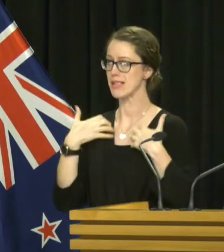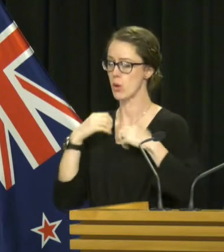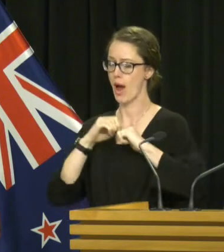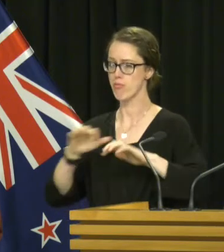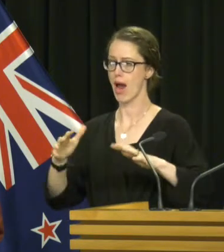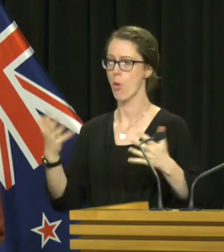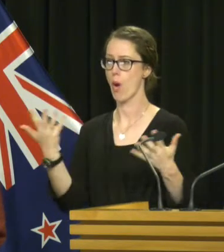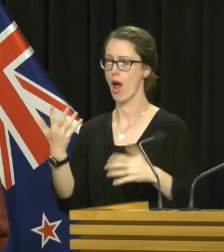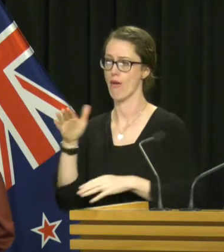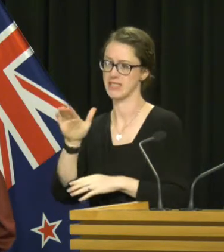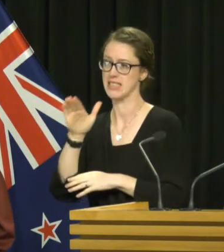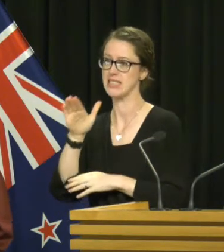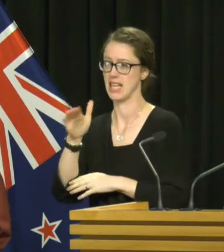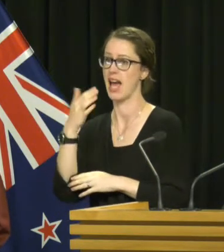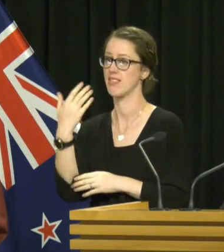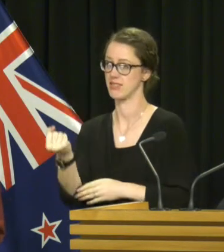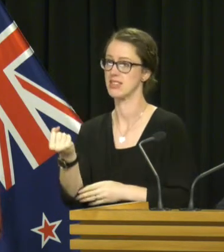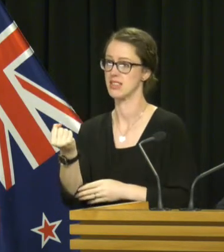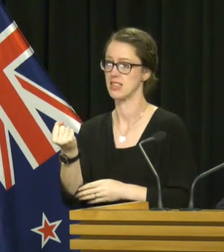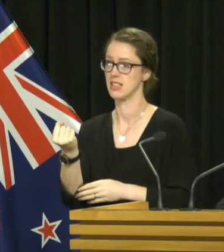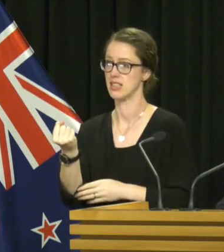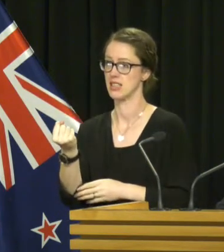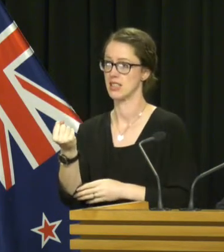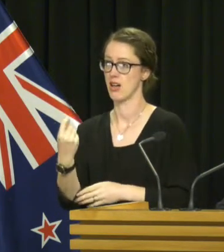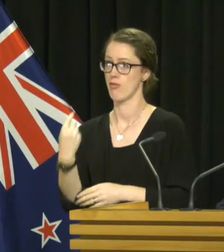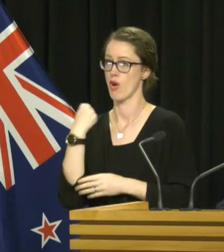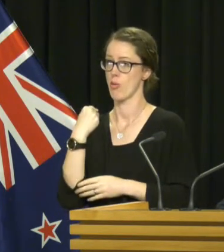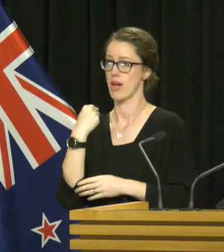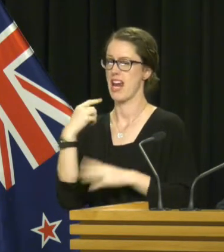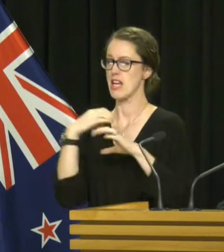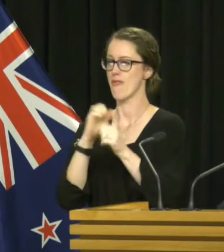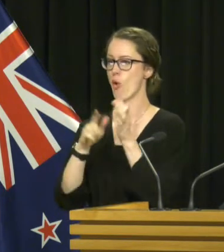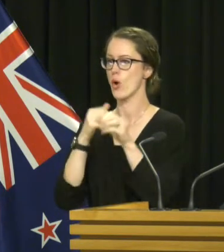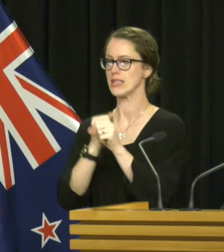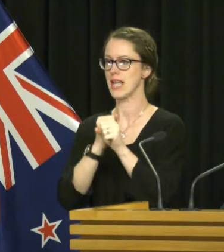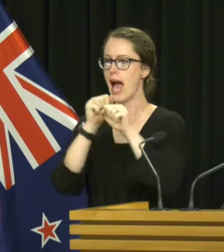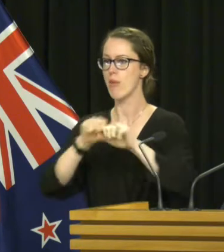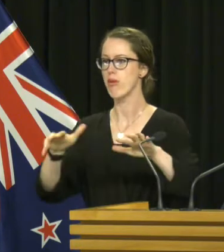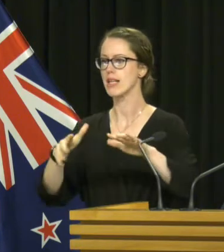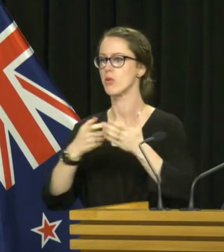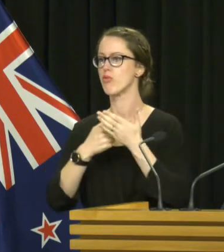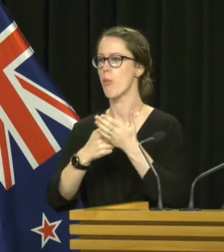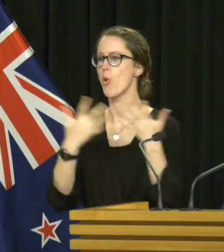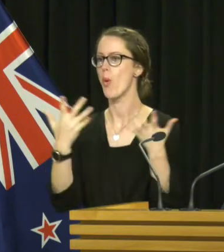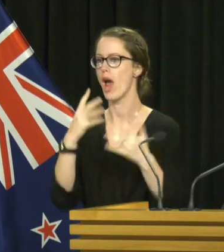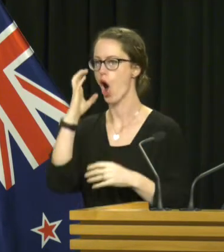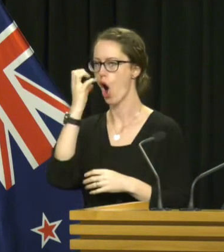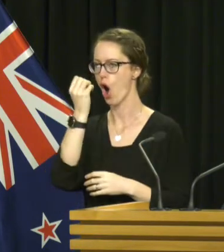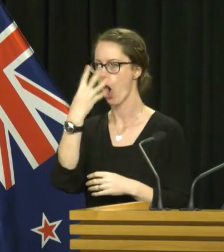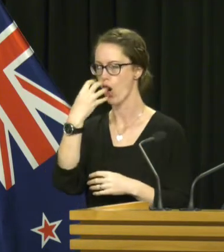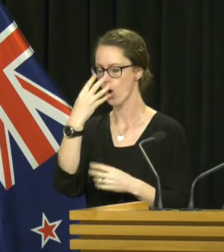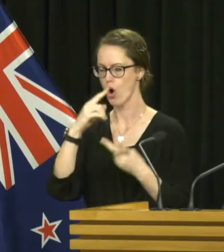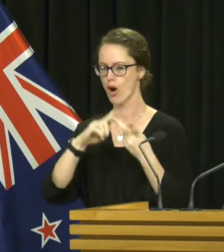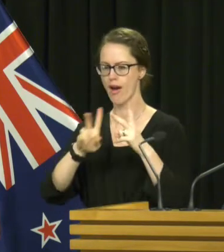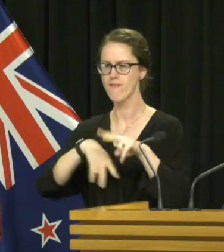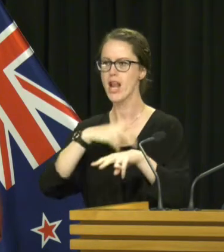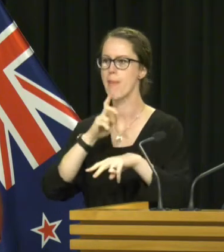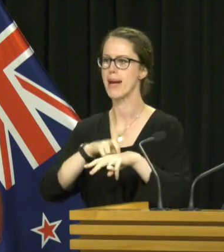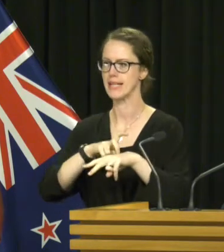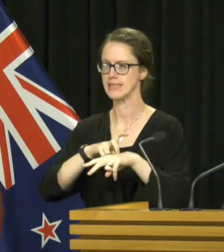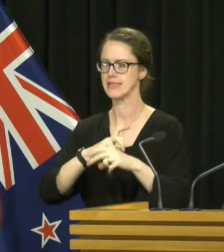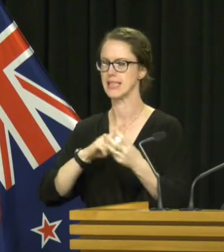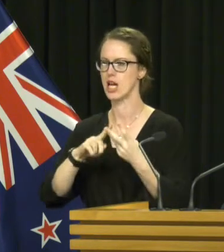outbreaks overseas as at 23 August there are current outbreaks reported in Hong Kong, Philippines,